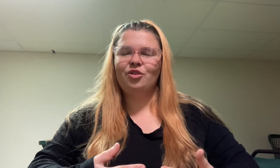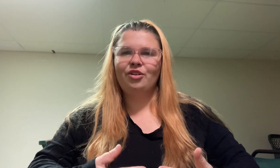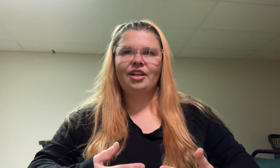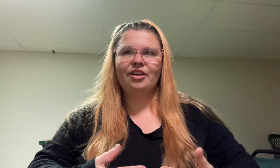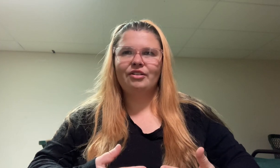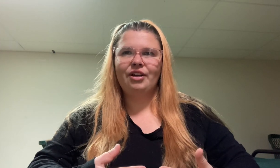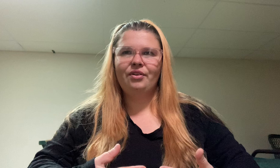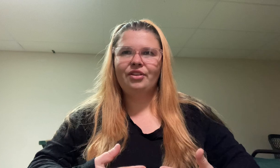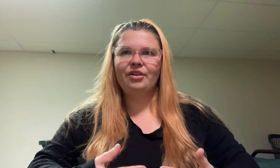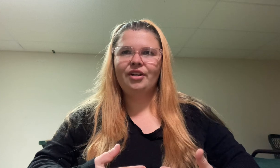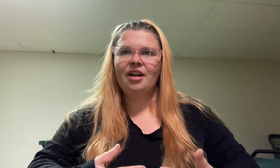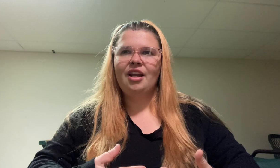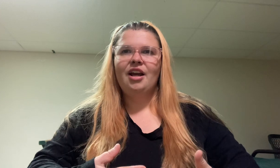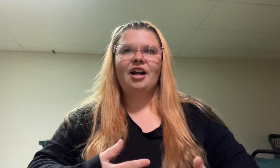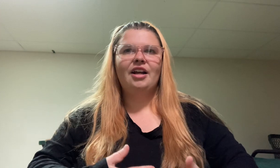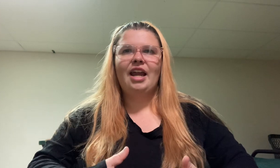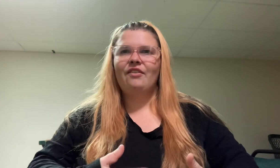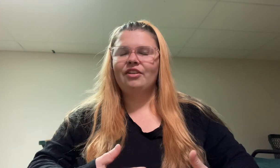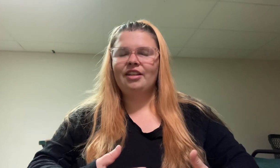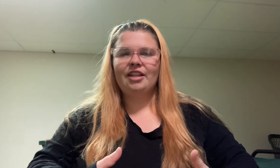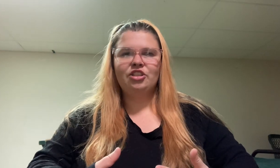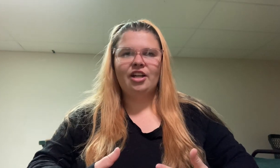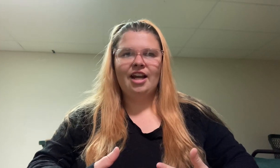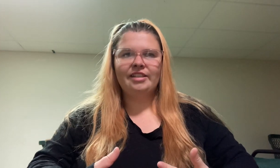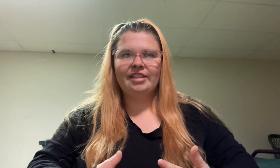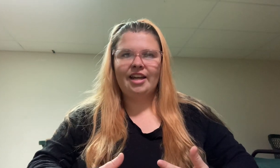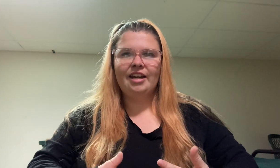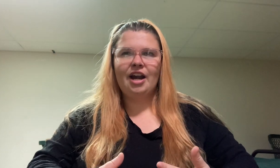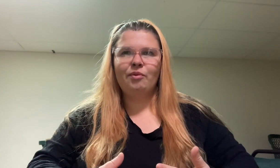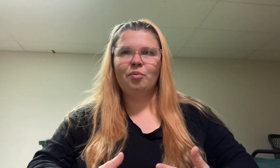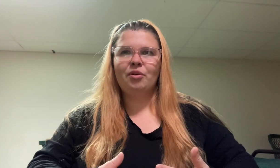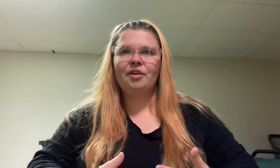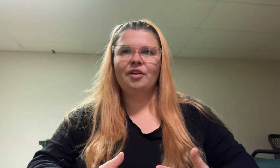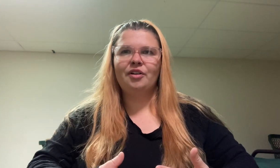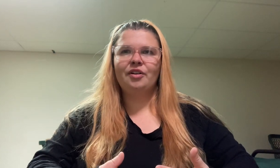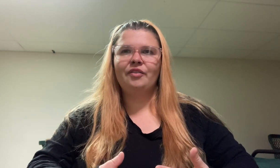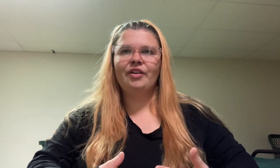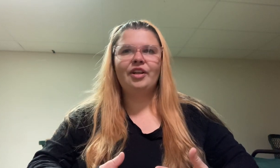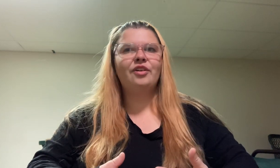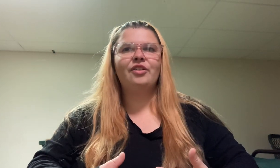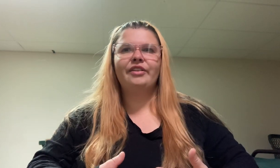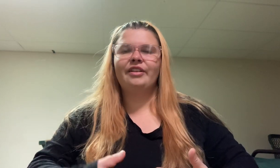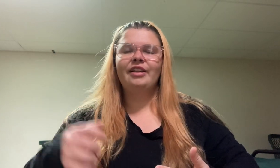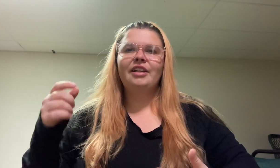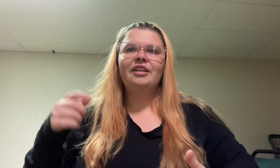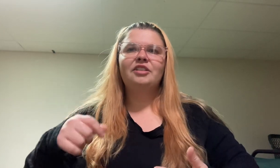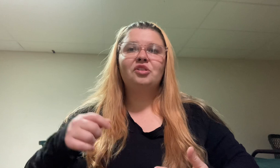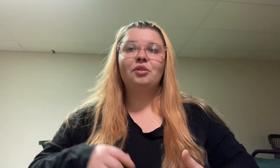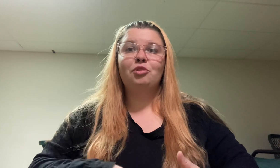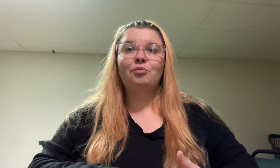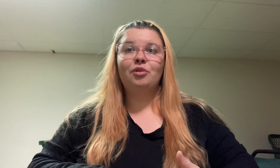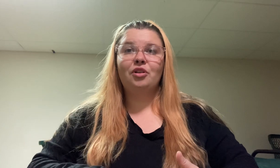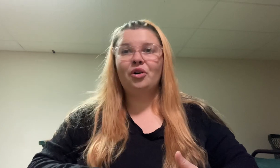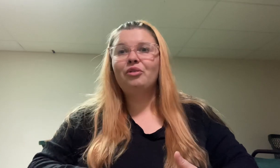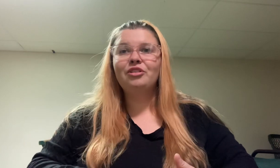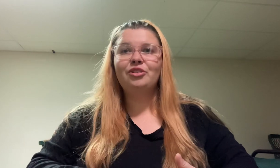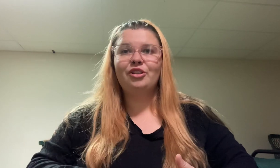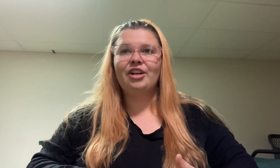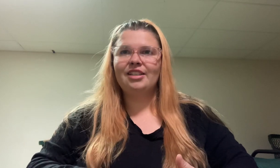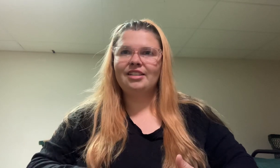totally agree with her on everything that she has said. I will put her video in the description below so you guys can